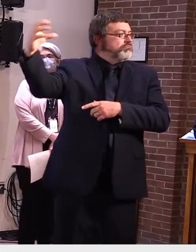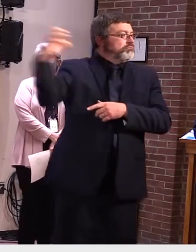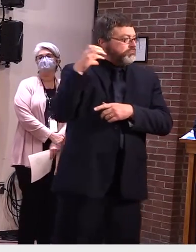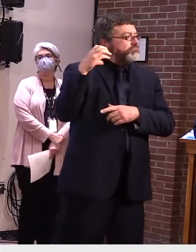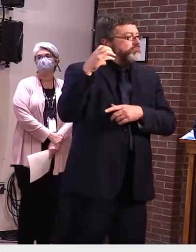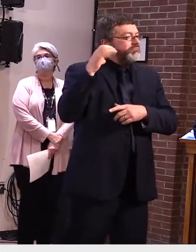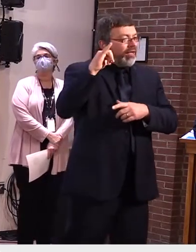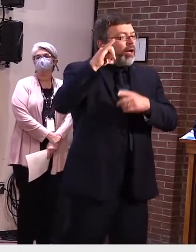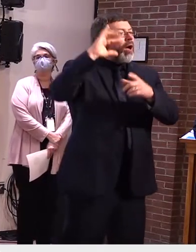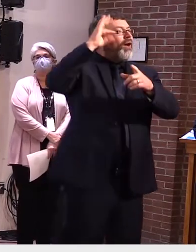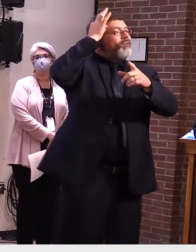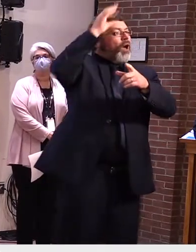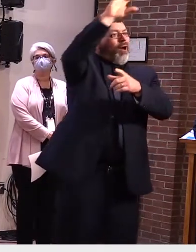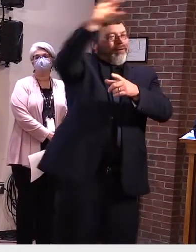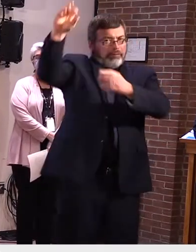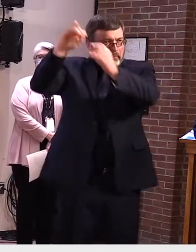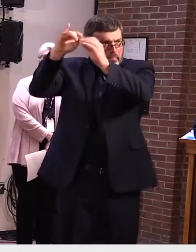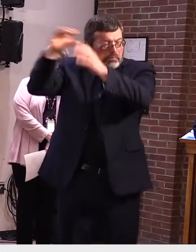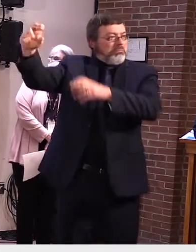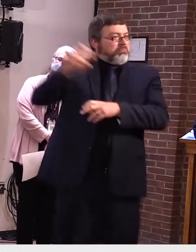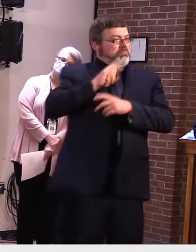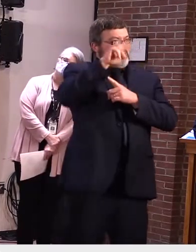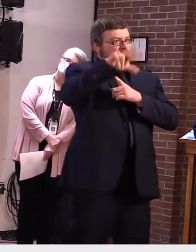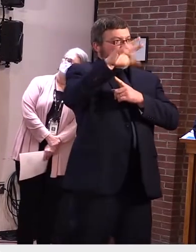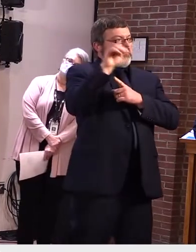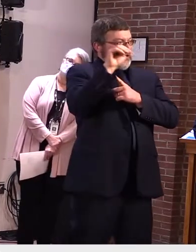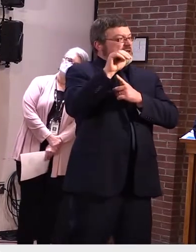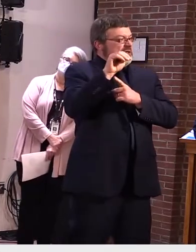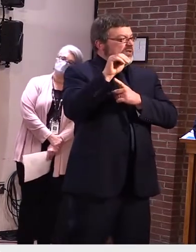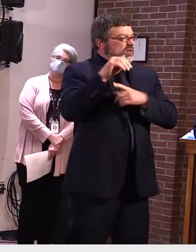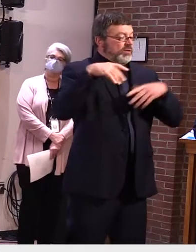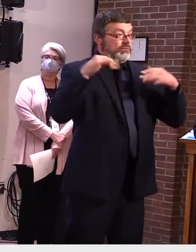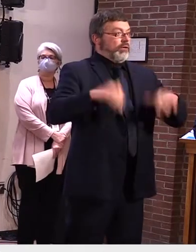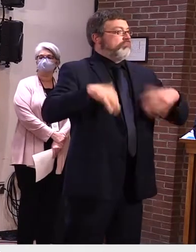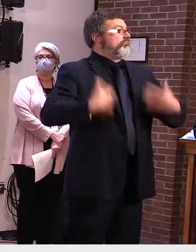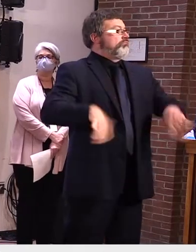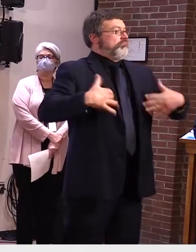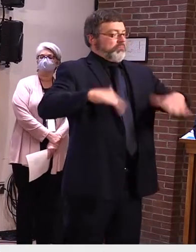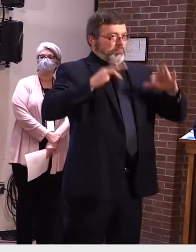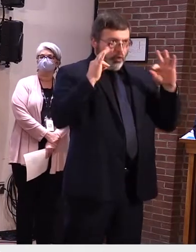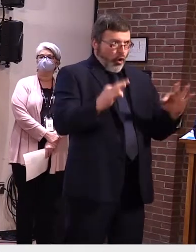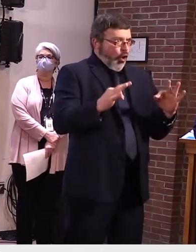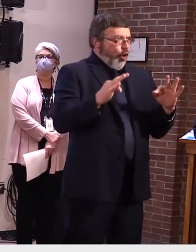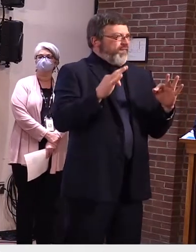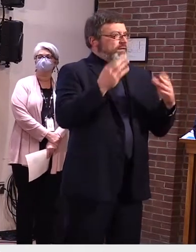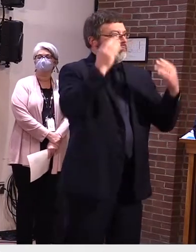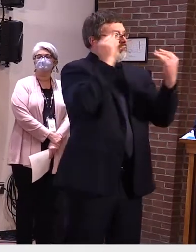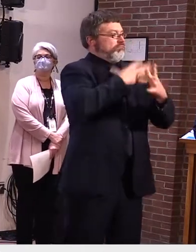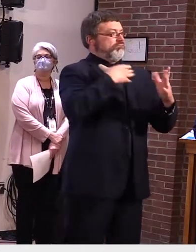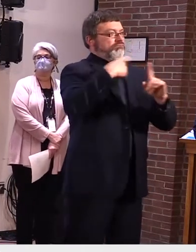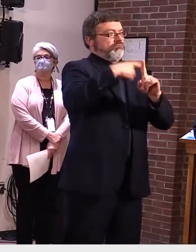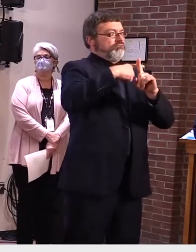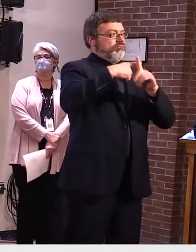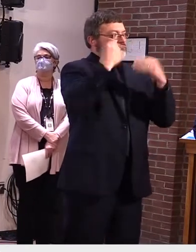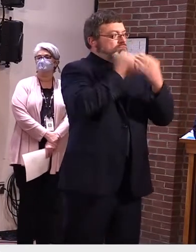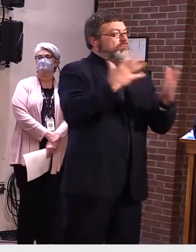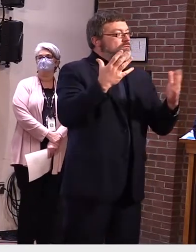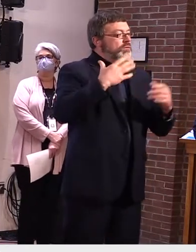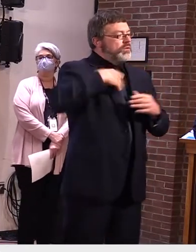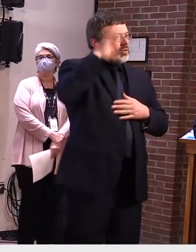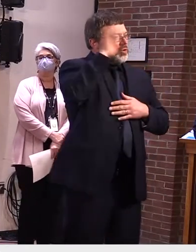I have some really good news for all Vermonters whose employment has been impacted by COVID-19.